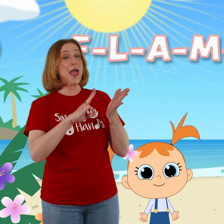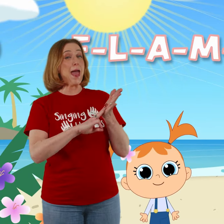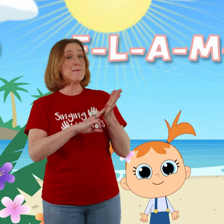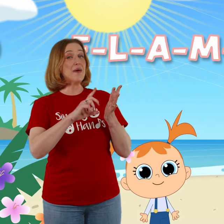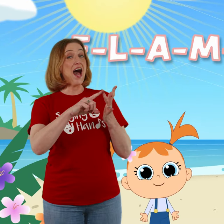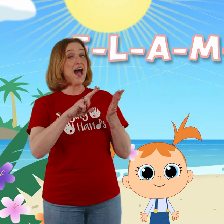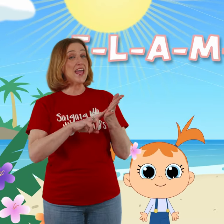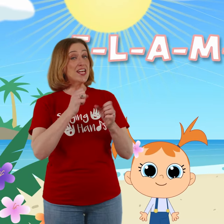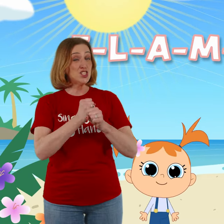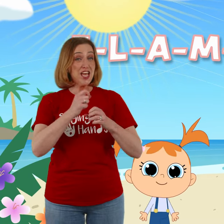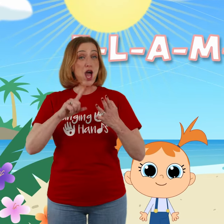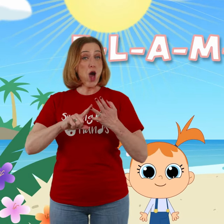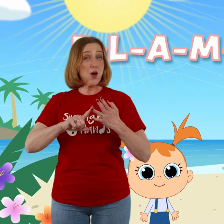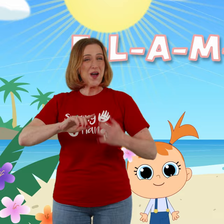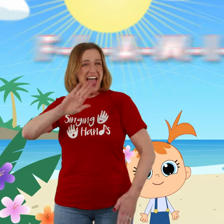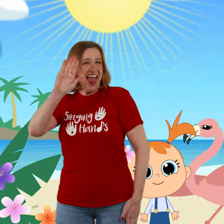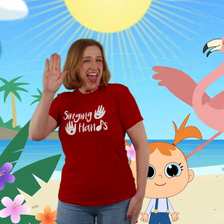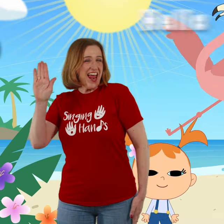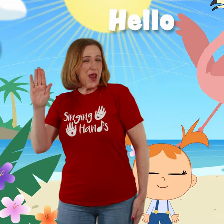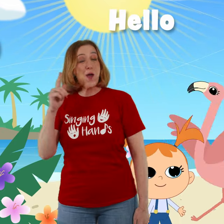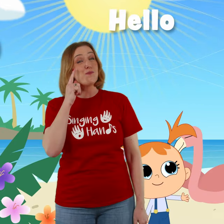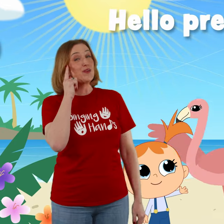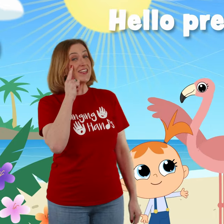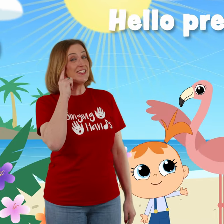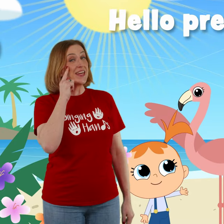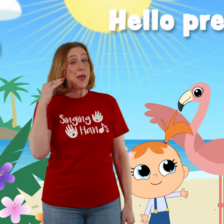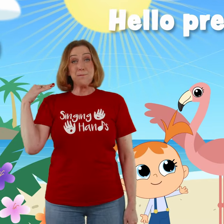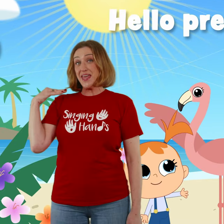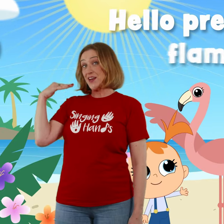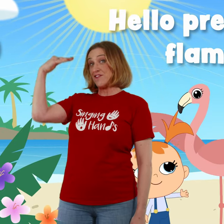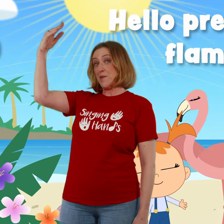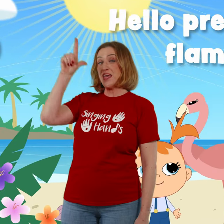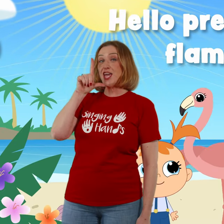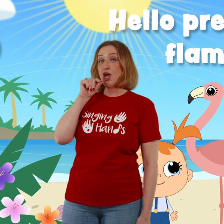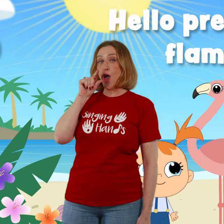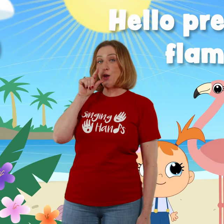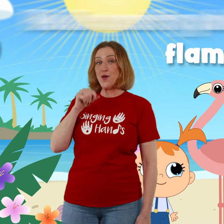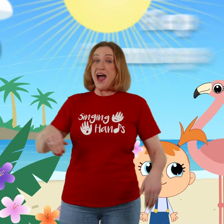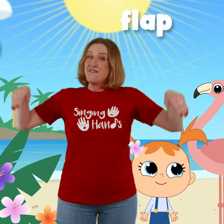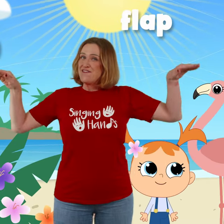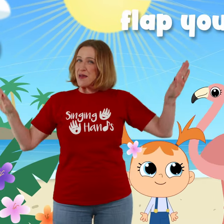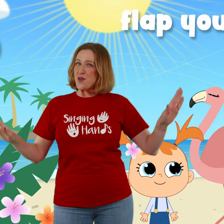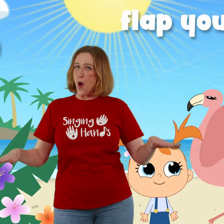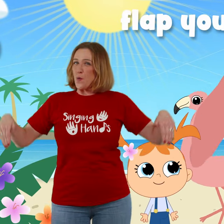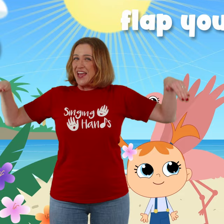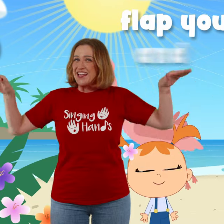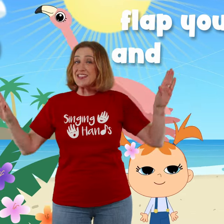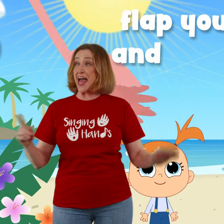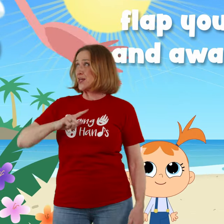-M-I-N-G-O Hello, pretty pink flamingo Flap your wings and